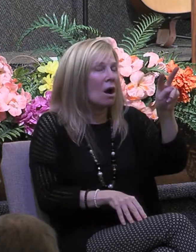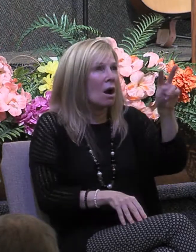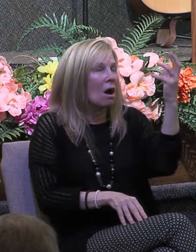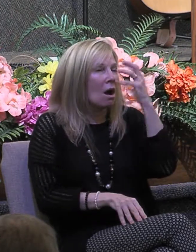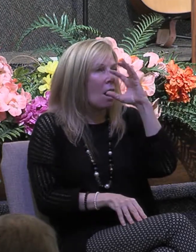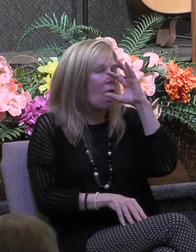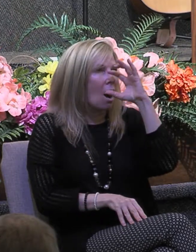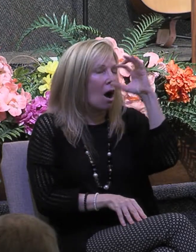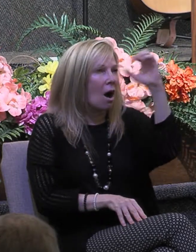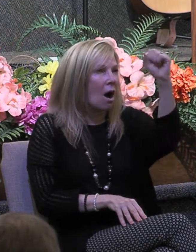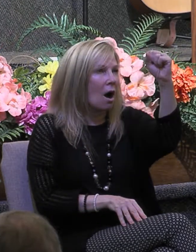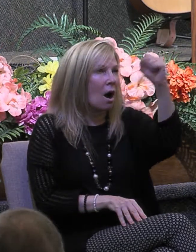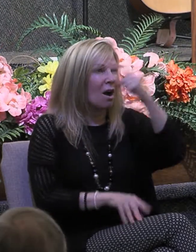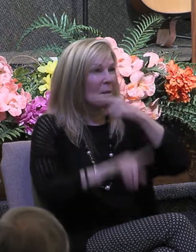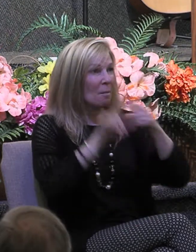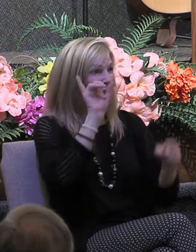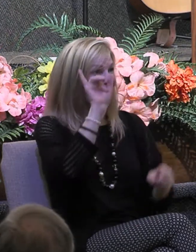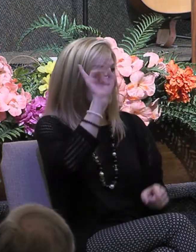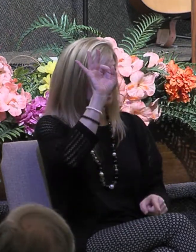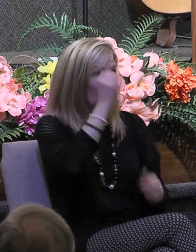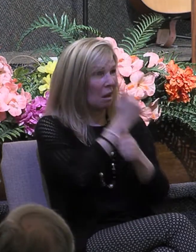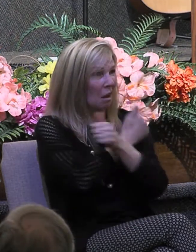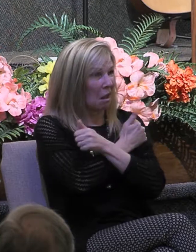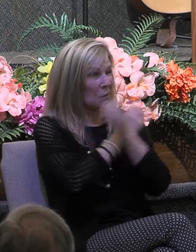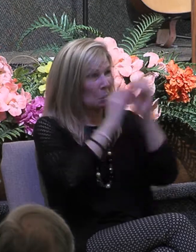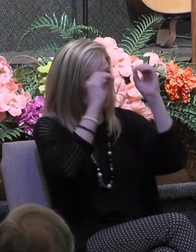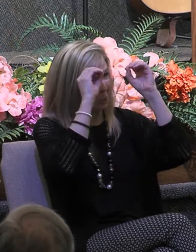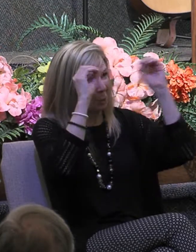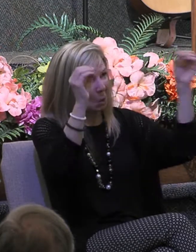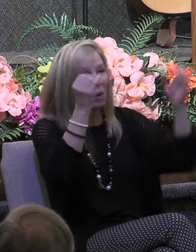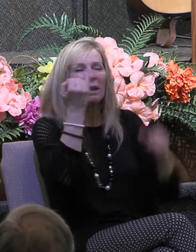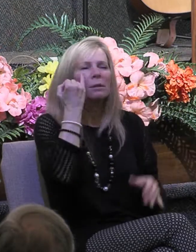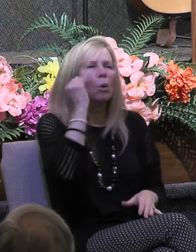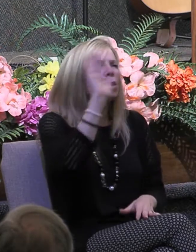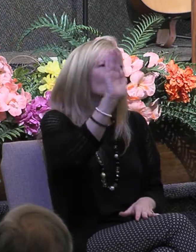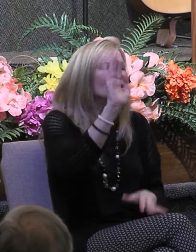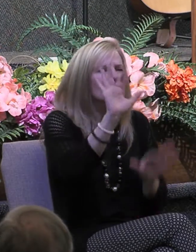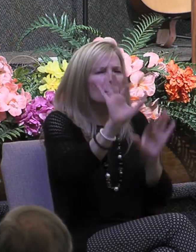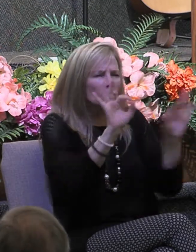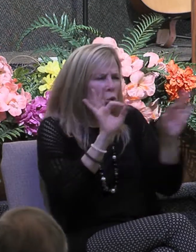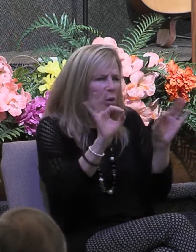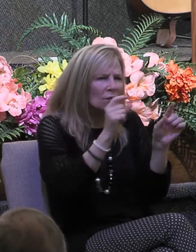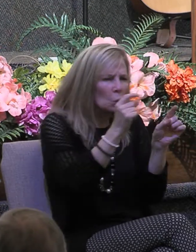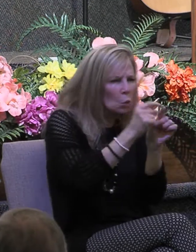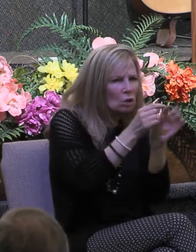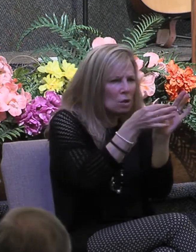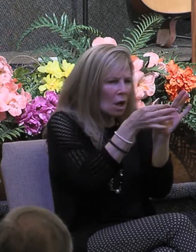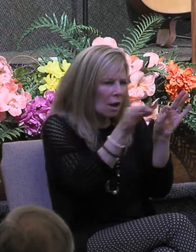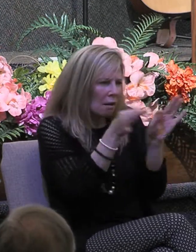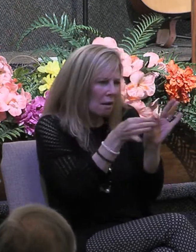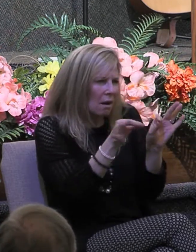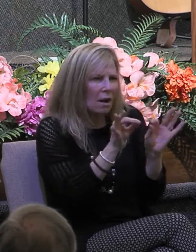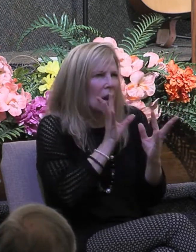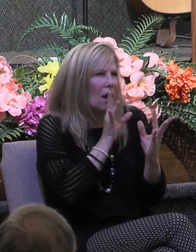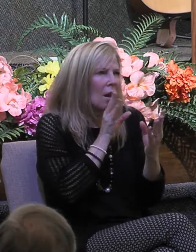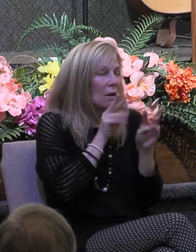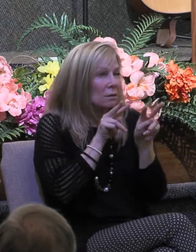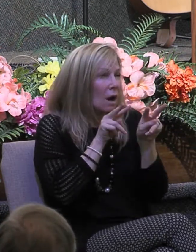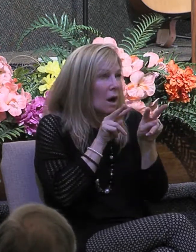if he by speaking was able to grip people's souls with his words able to capture their minds with his